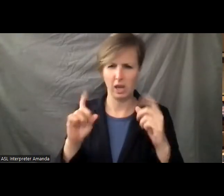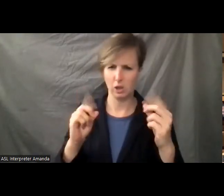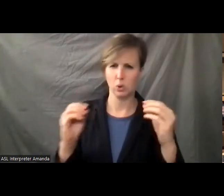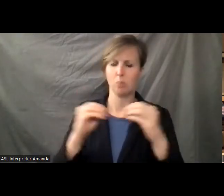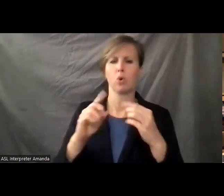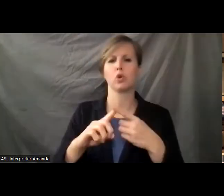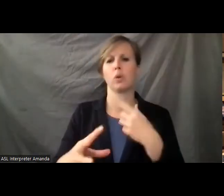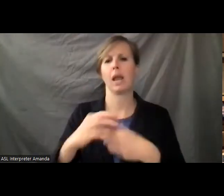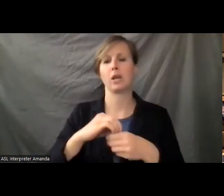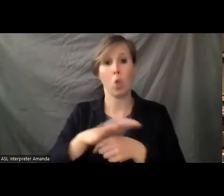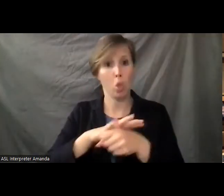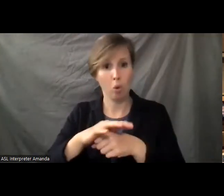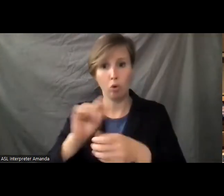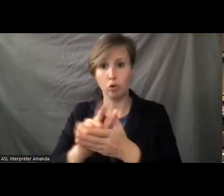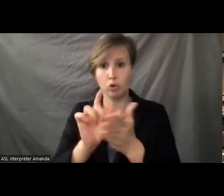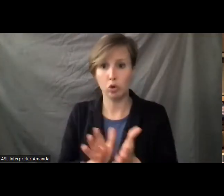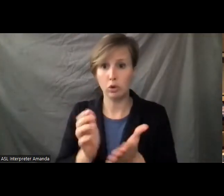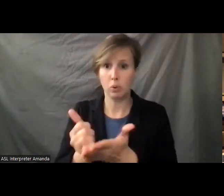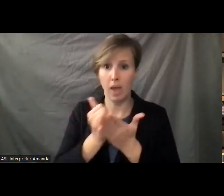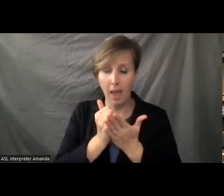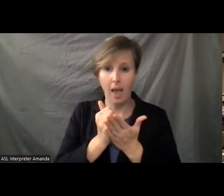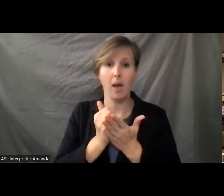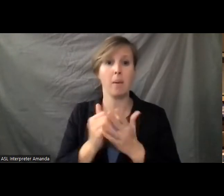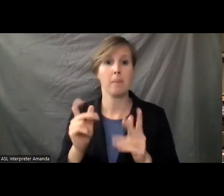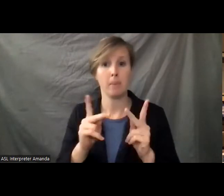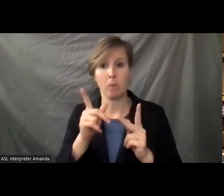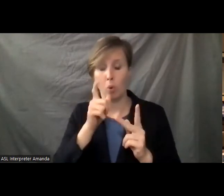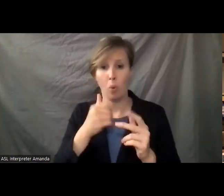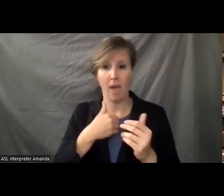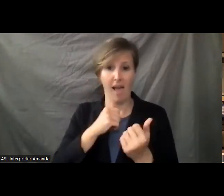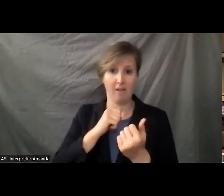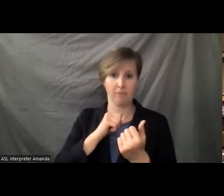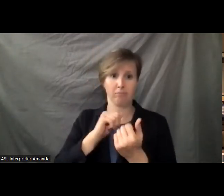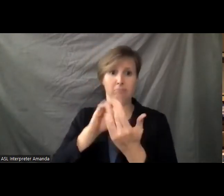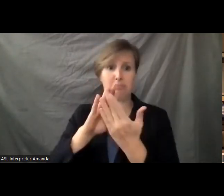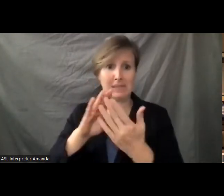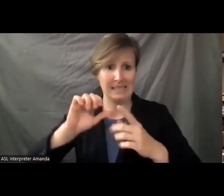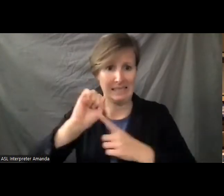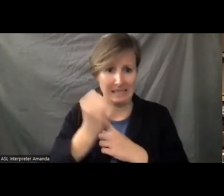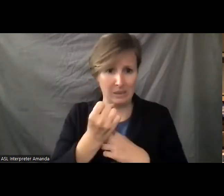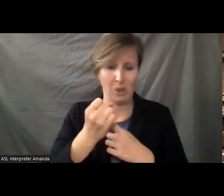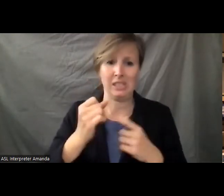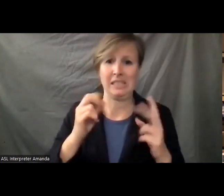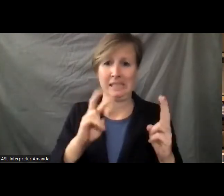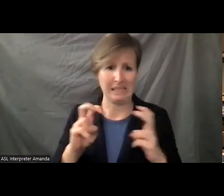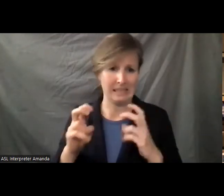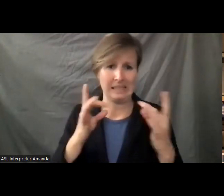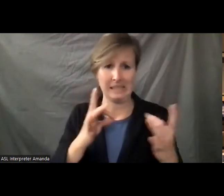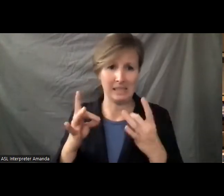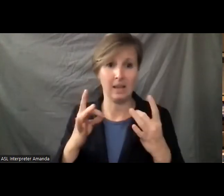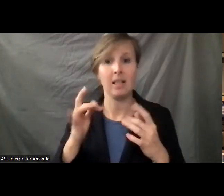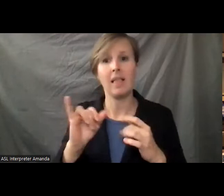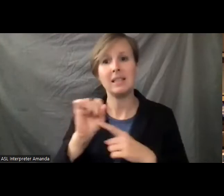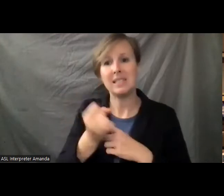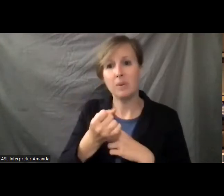local attorneys to assist compromised individuals facing legal actions. Like the instance, since everyone was